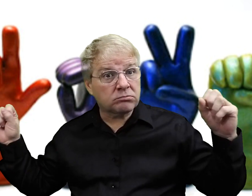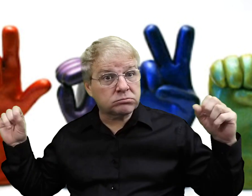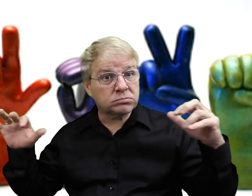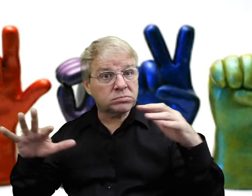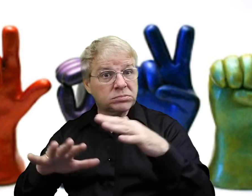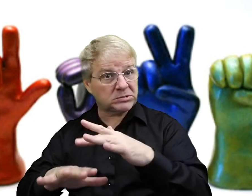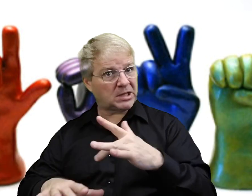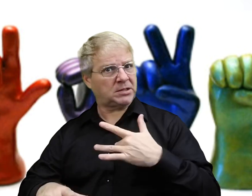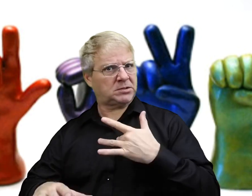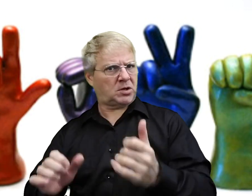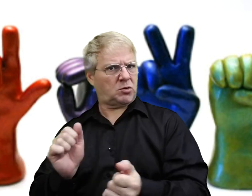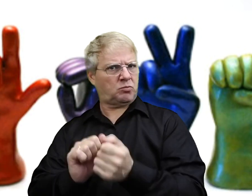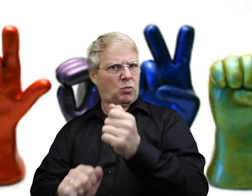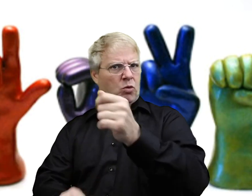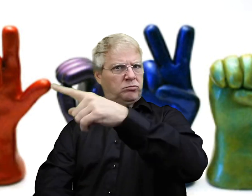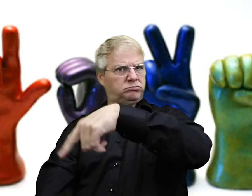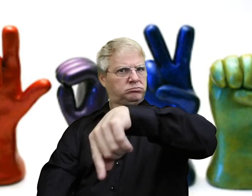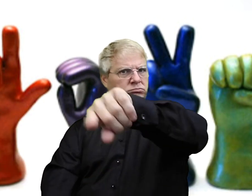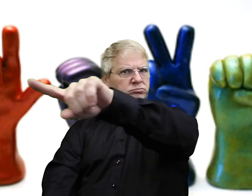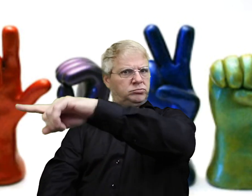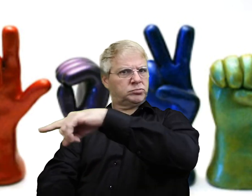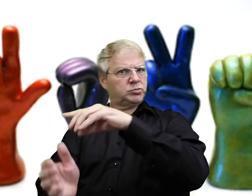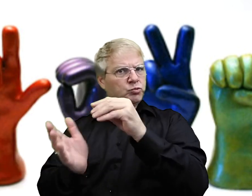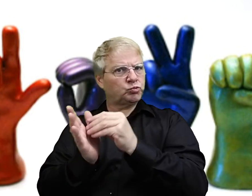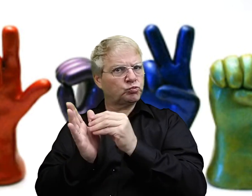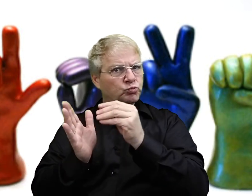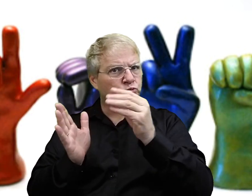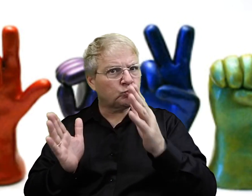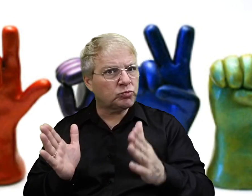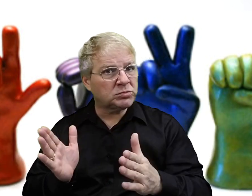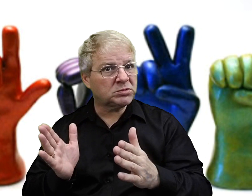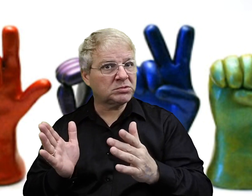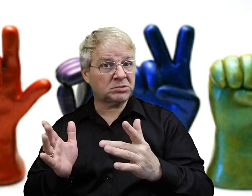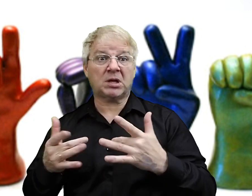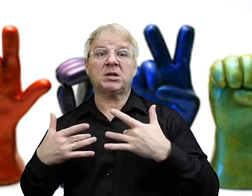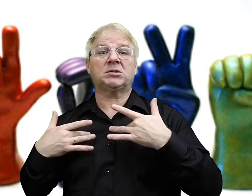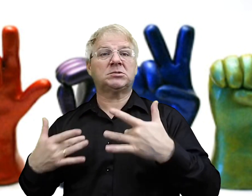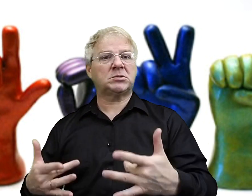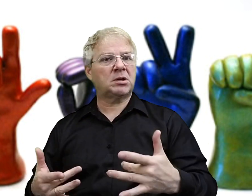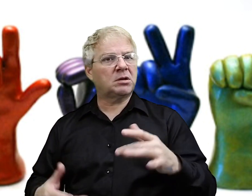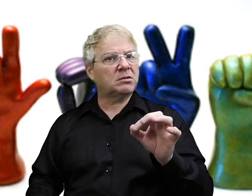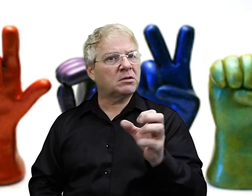Understand that if you go to an ASL event, that most of the people there are actually students.